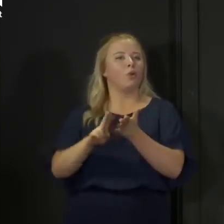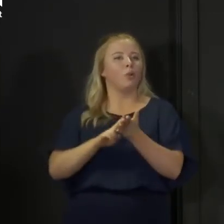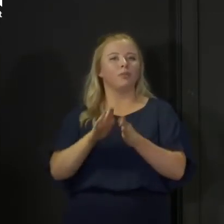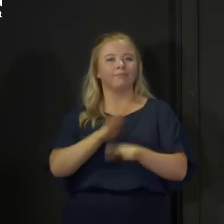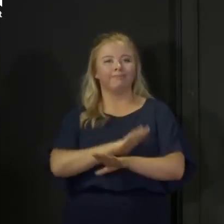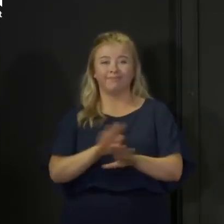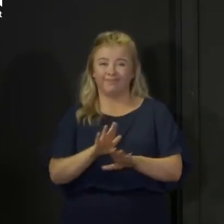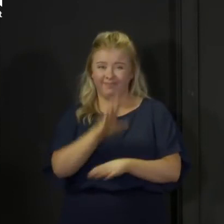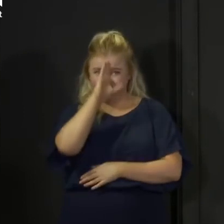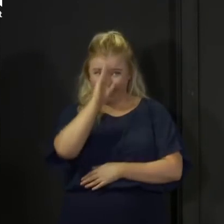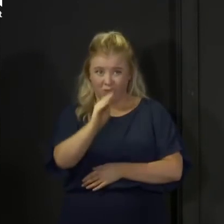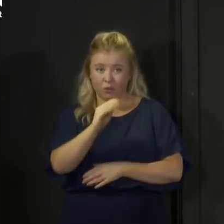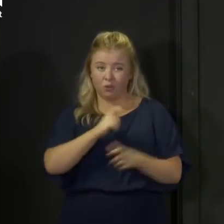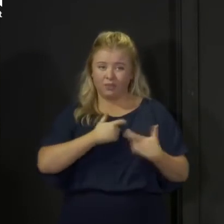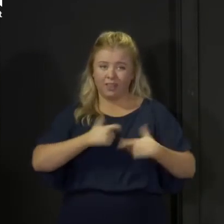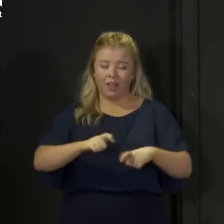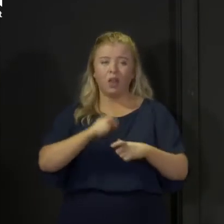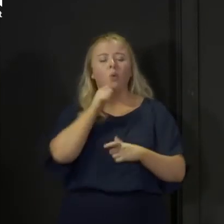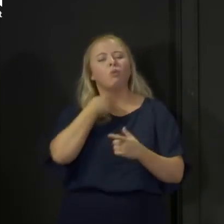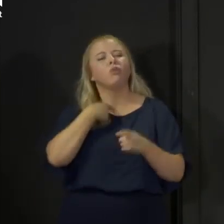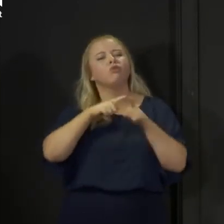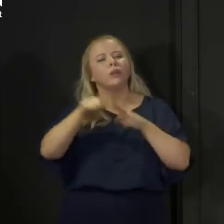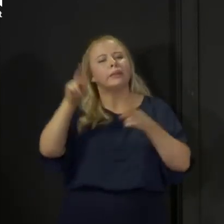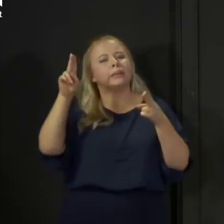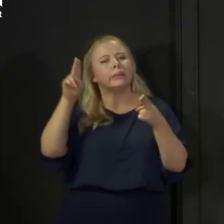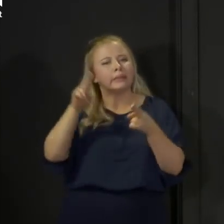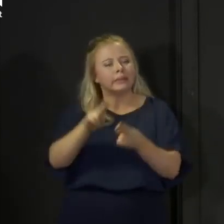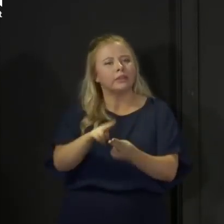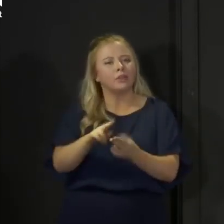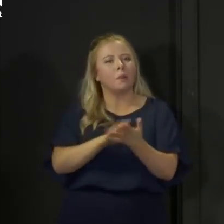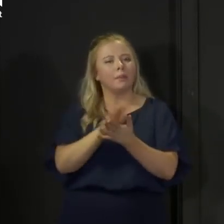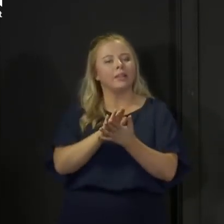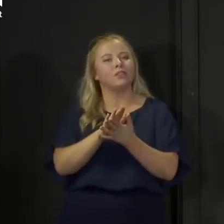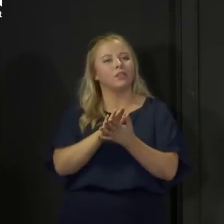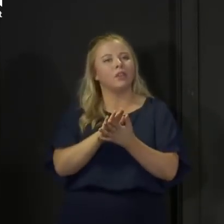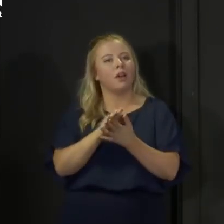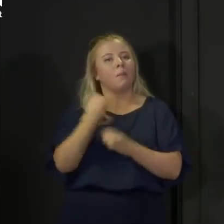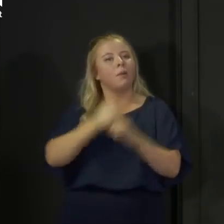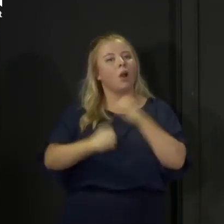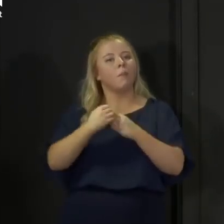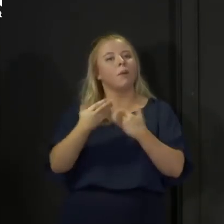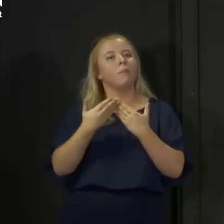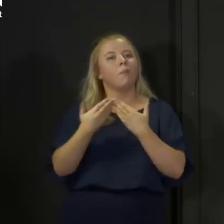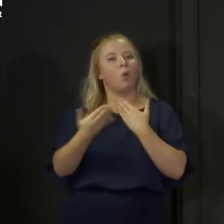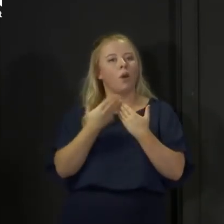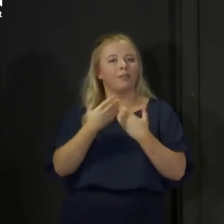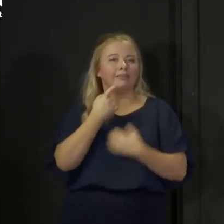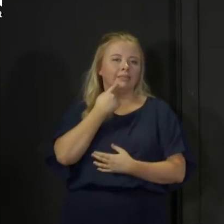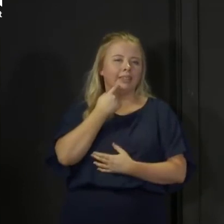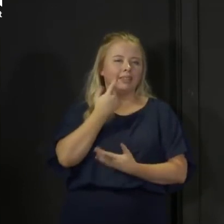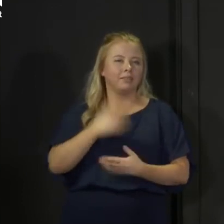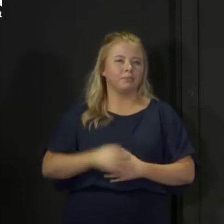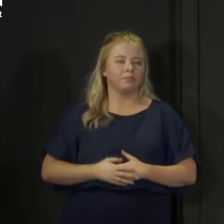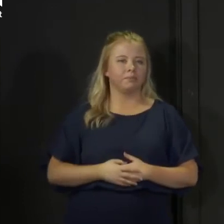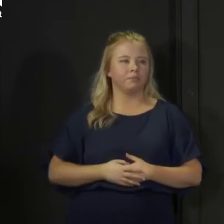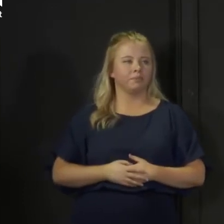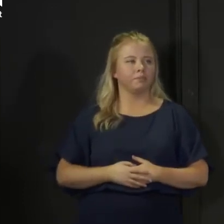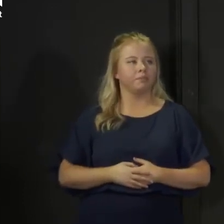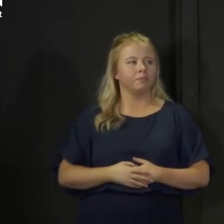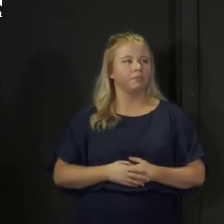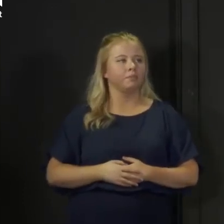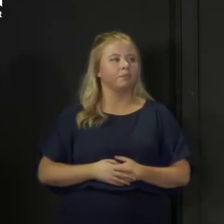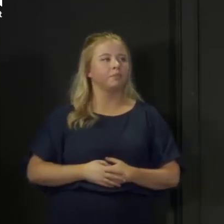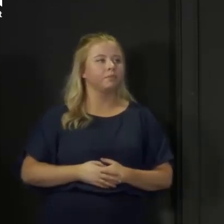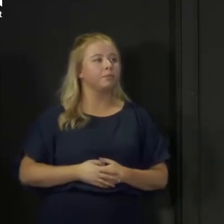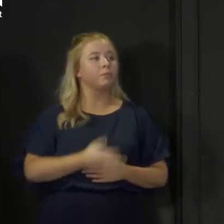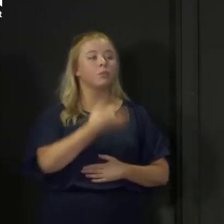will try to reduce it as much as possible and make this as easy and as accessible a process as we possibly can. Tom Martin